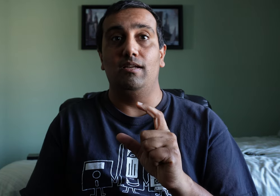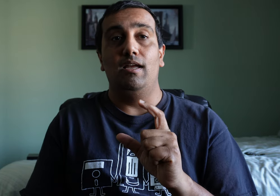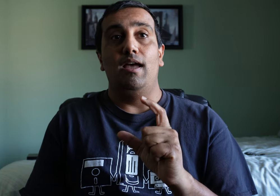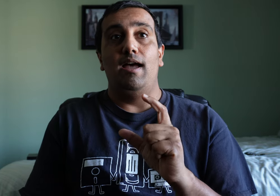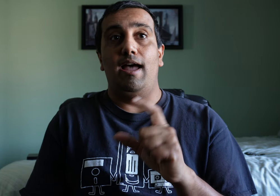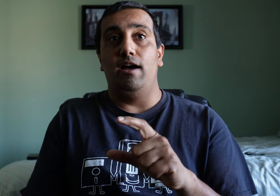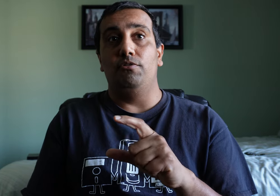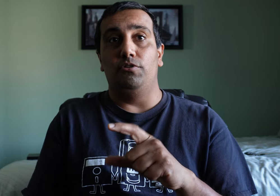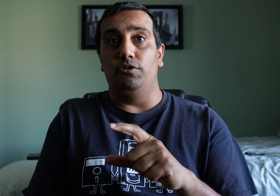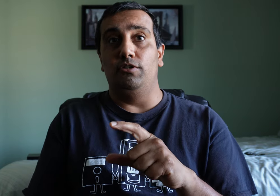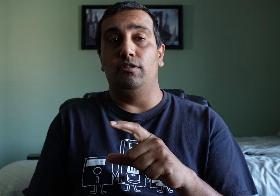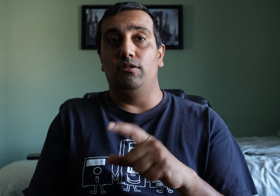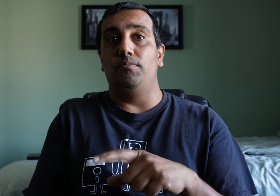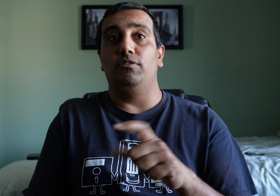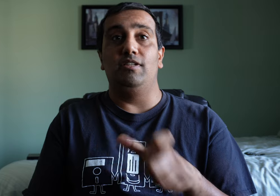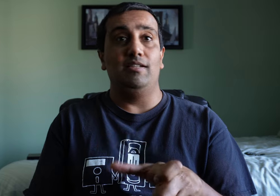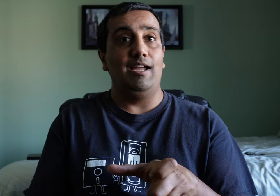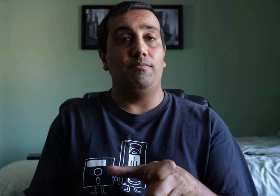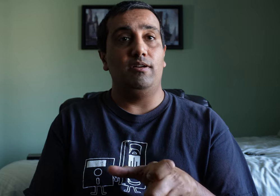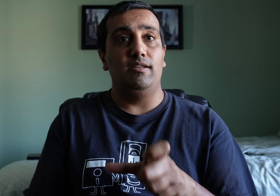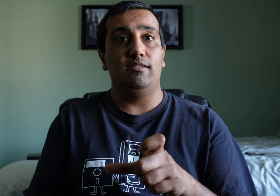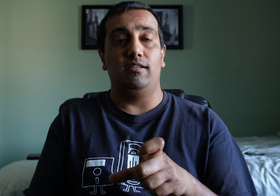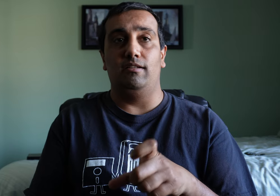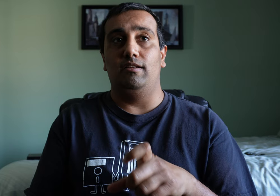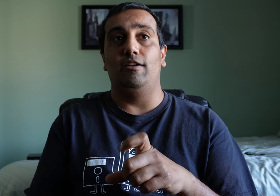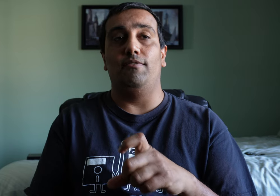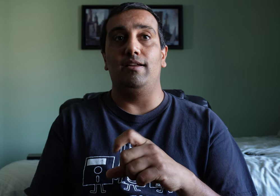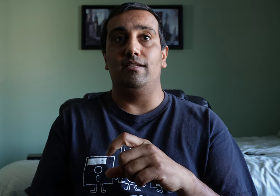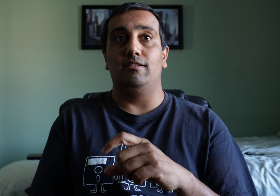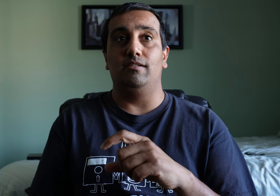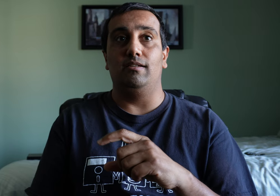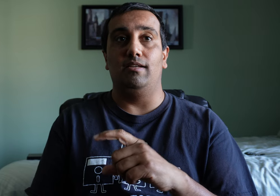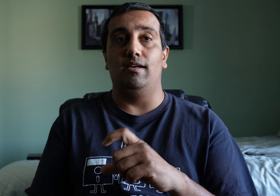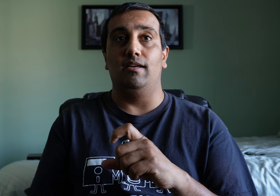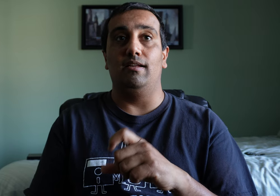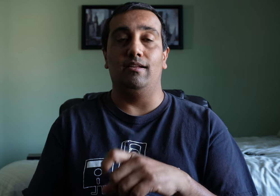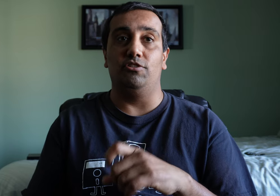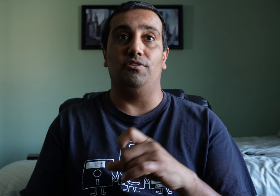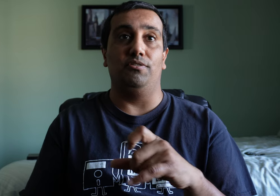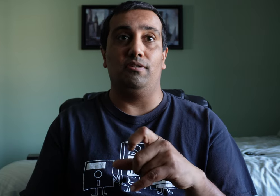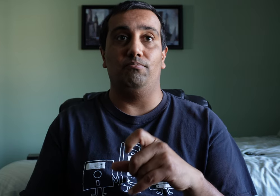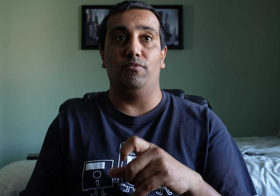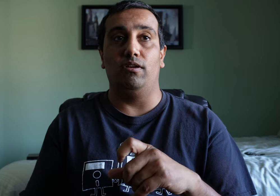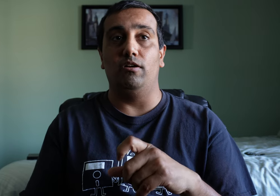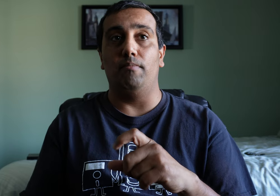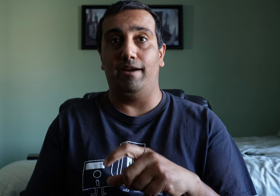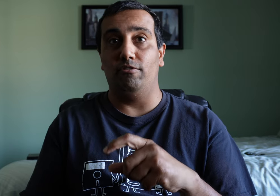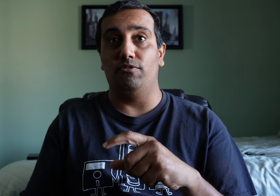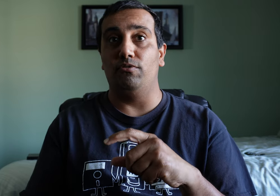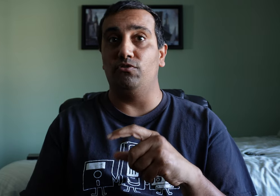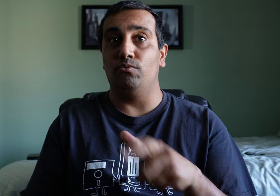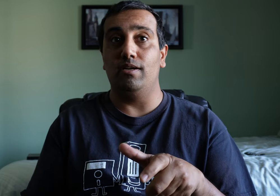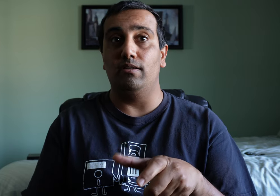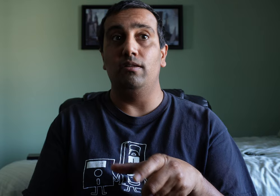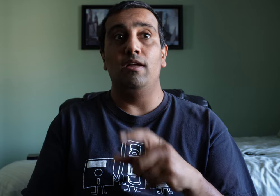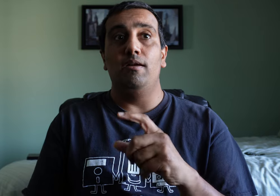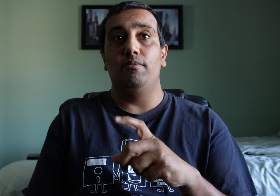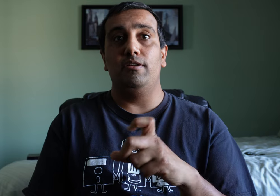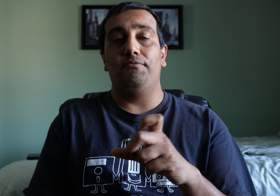how good the built-in camera is, and if I need to get an additional microphone as well. But if